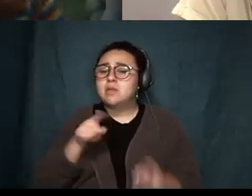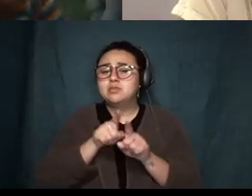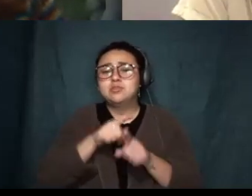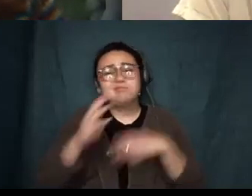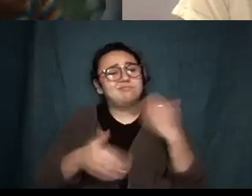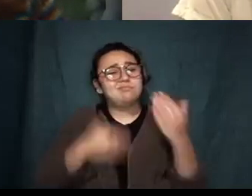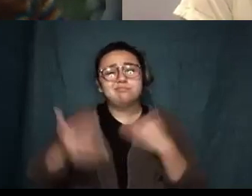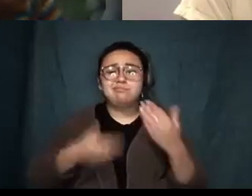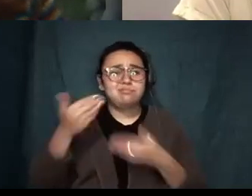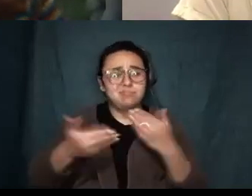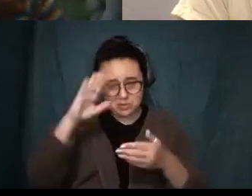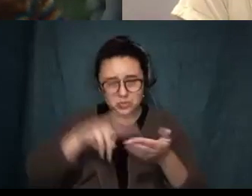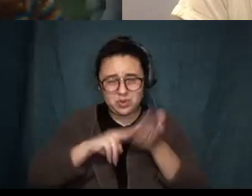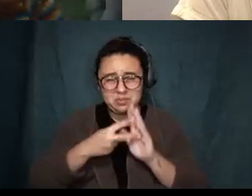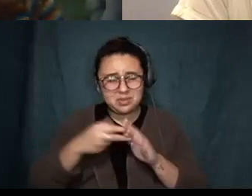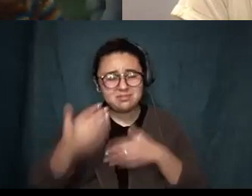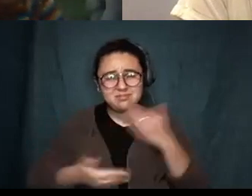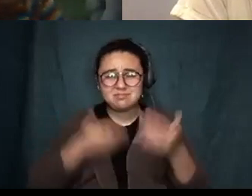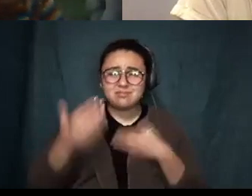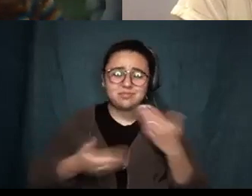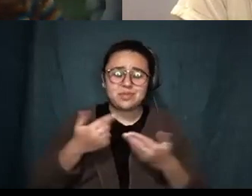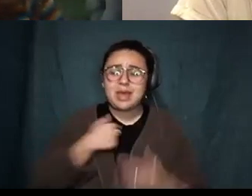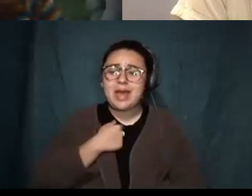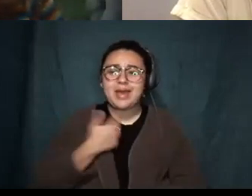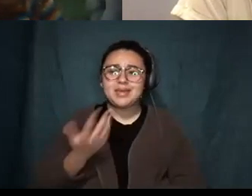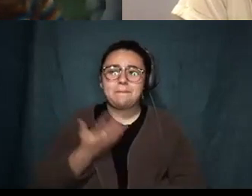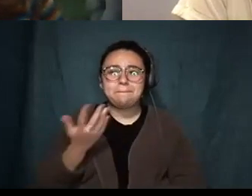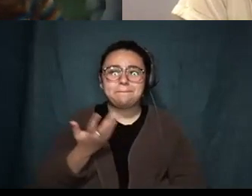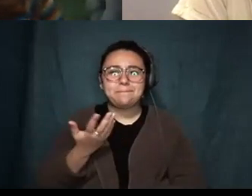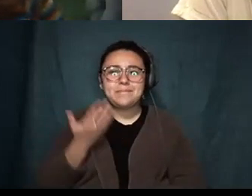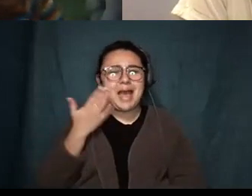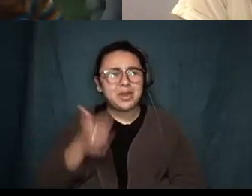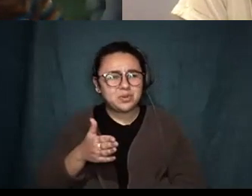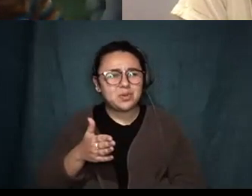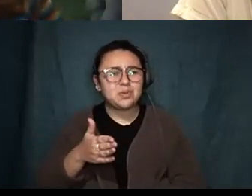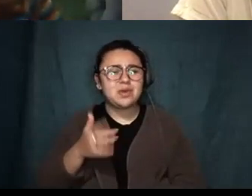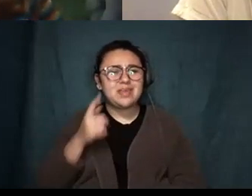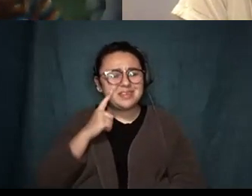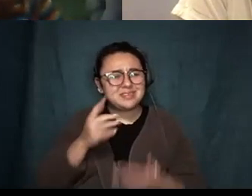uh I don't know it's like it's like easier